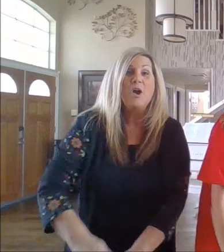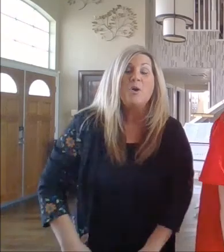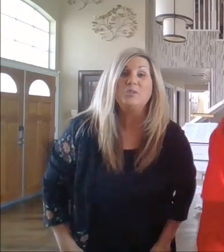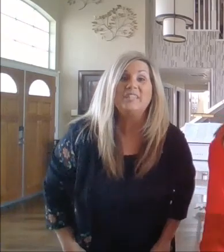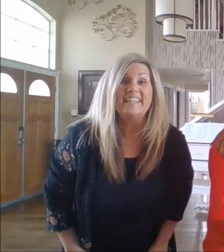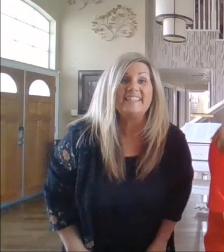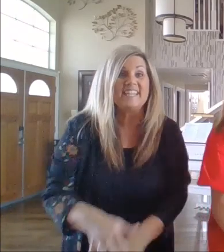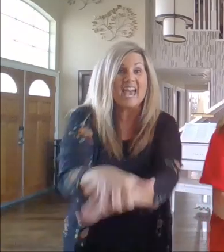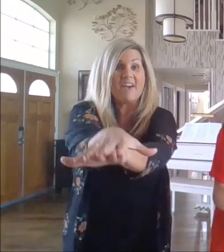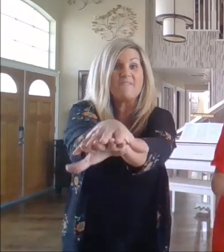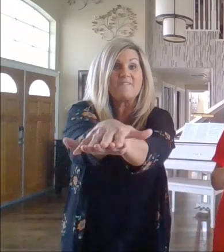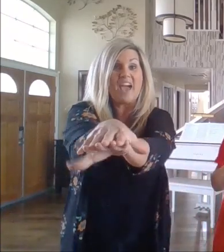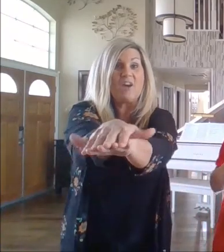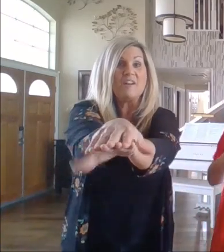Who let the F out?